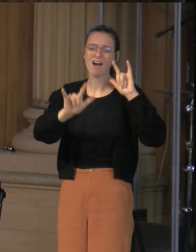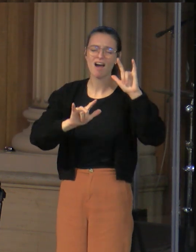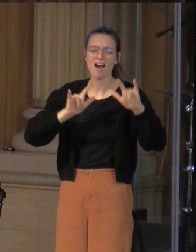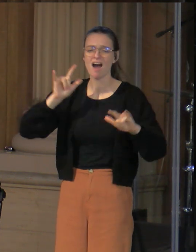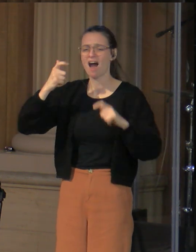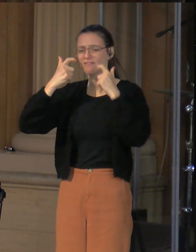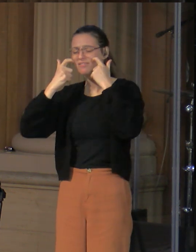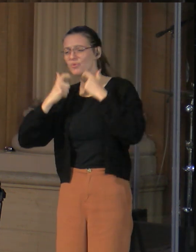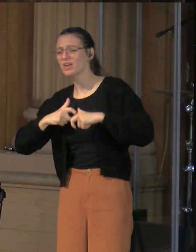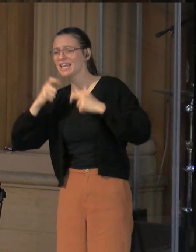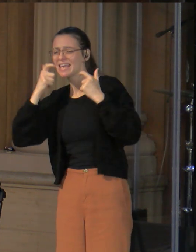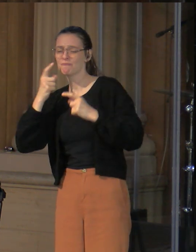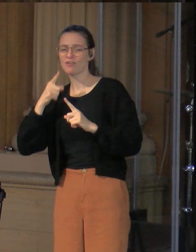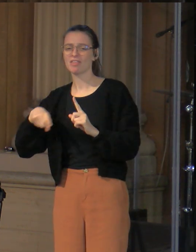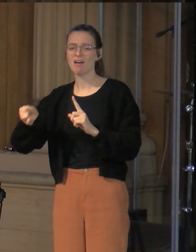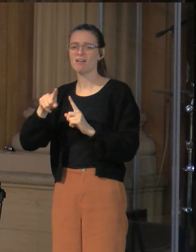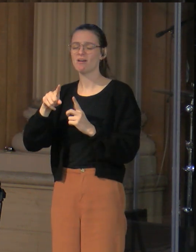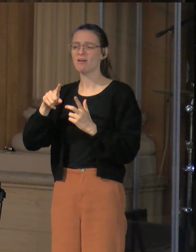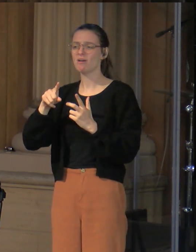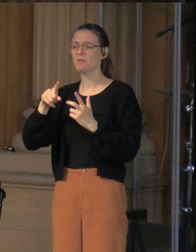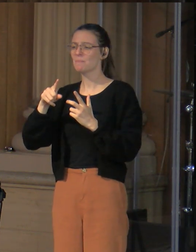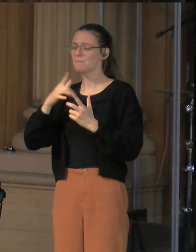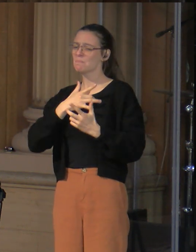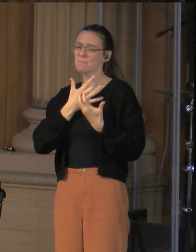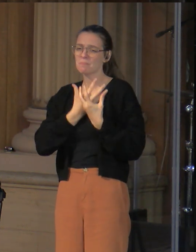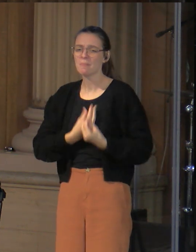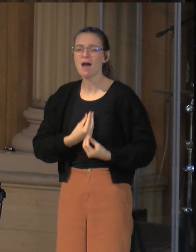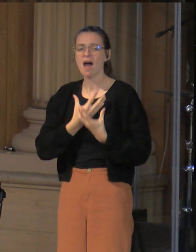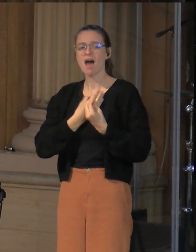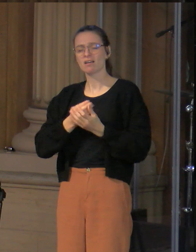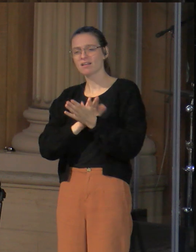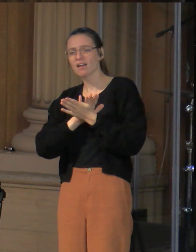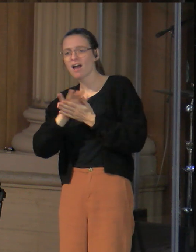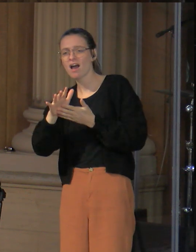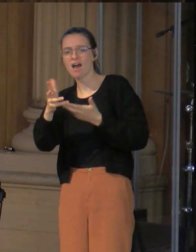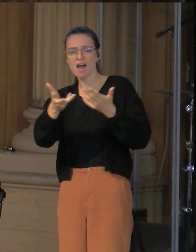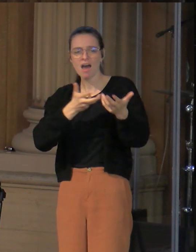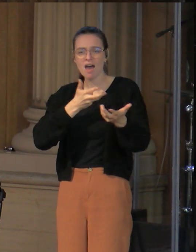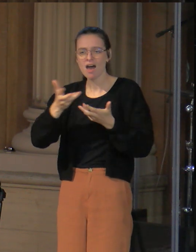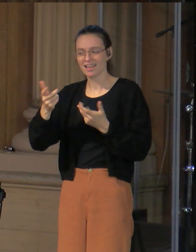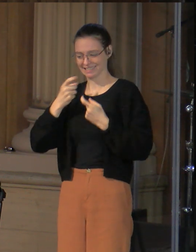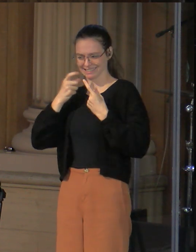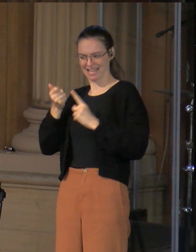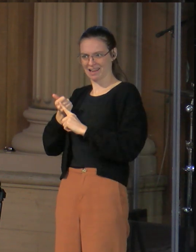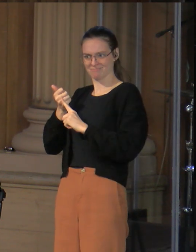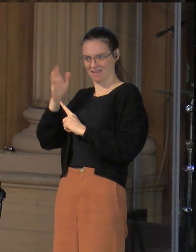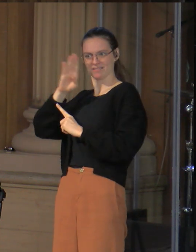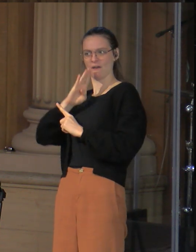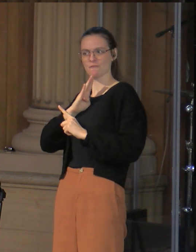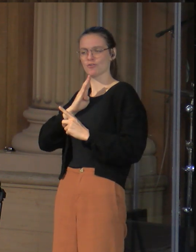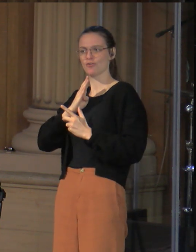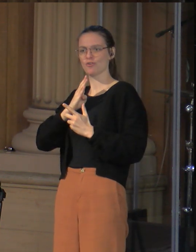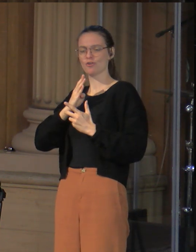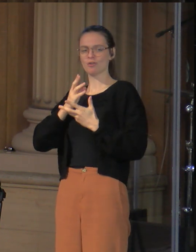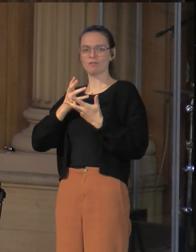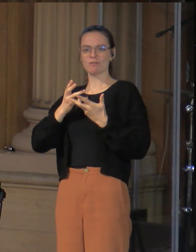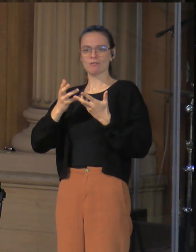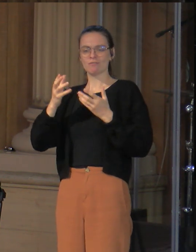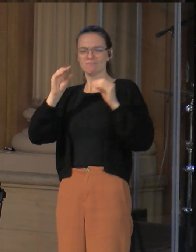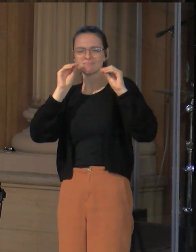occasions. He's compassionate and kind. He never sins himself. His teaching resonates